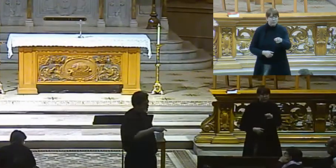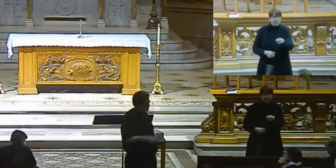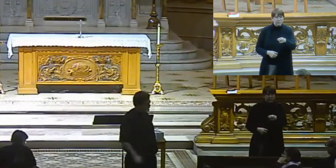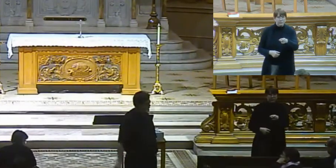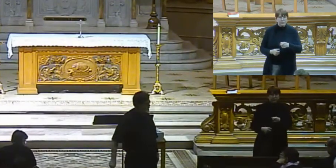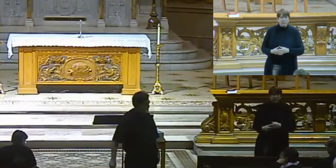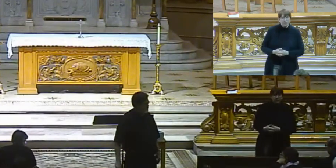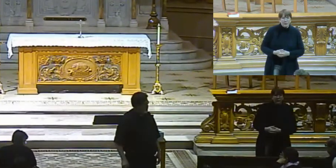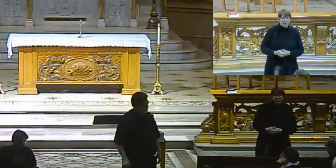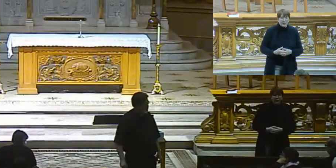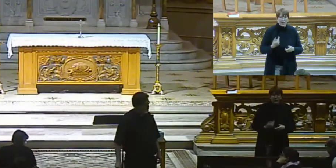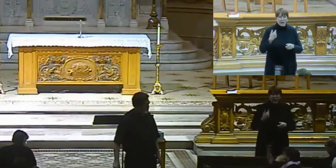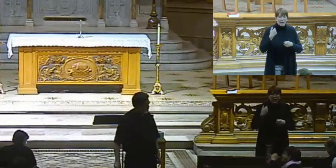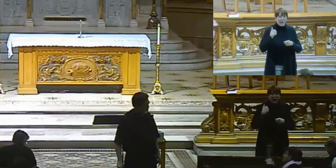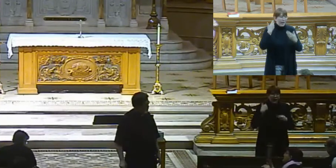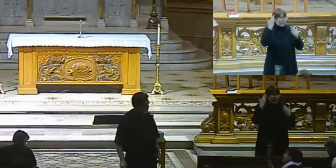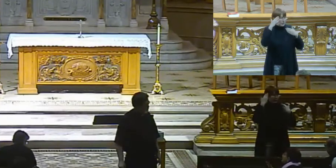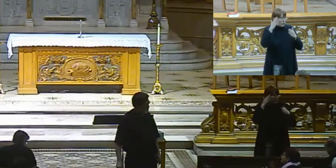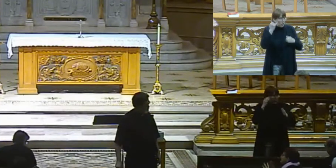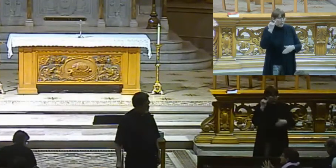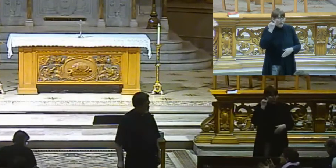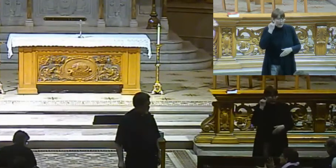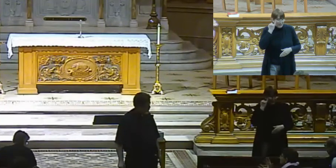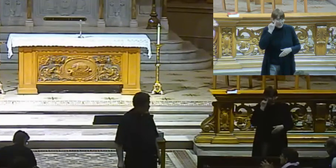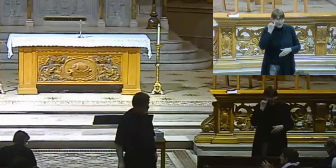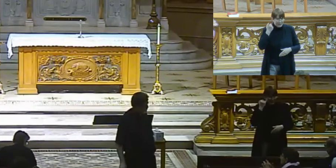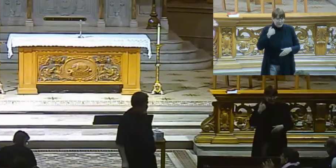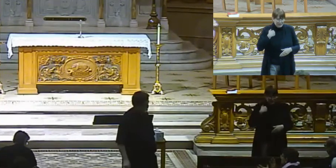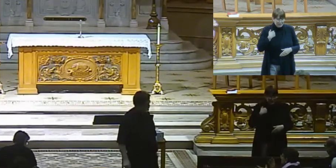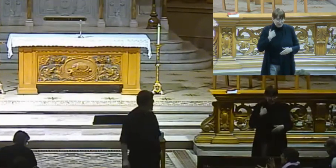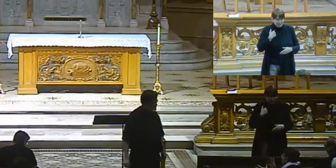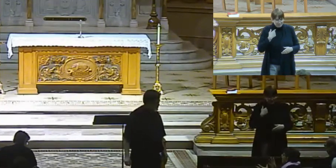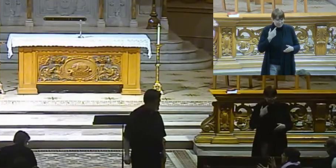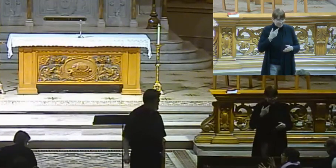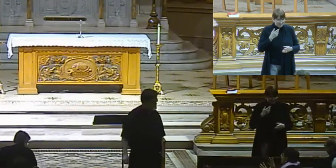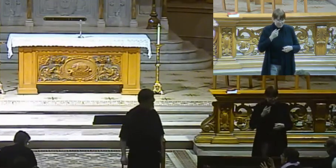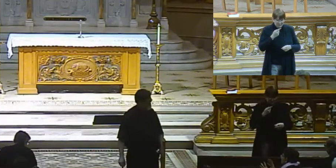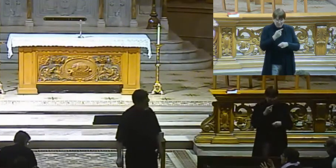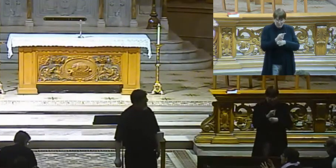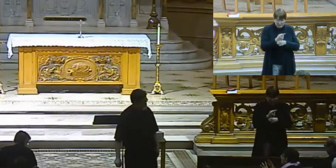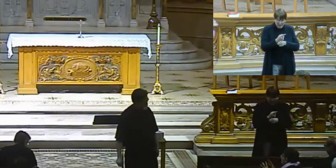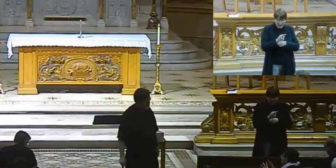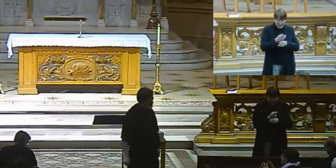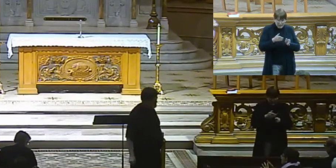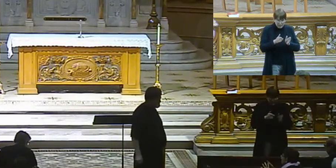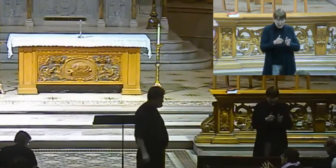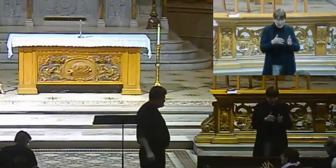Yeah? So, I'm not going to, I don't know if I'm going to say this exactly. Okay. But, if,